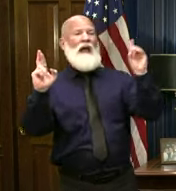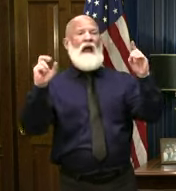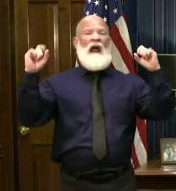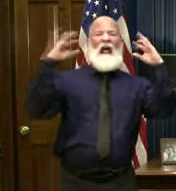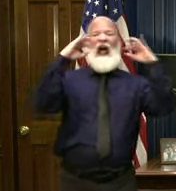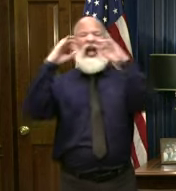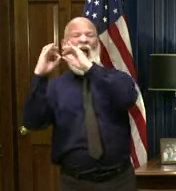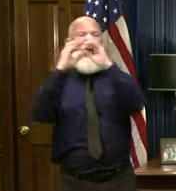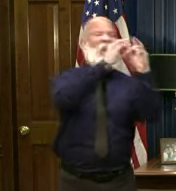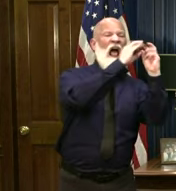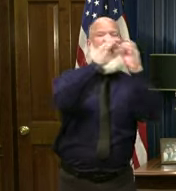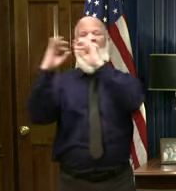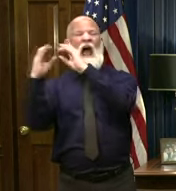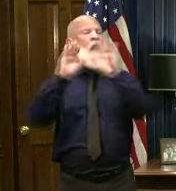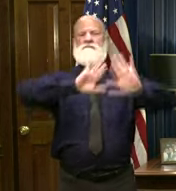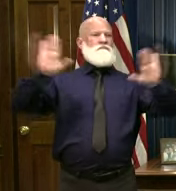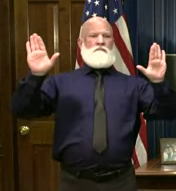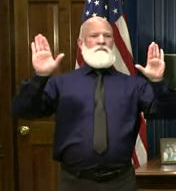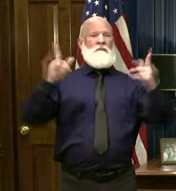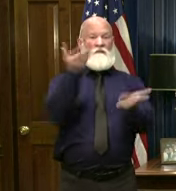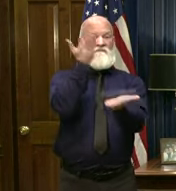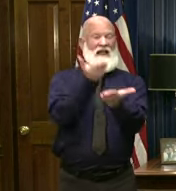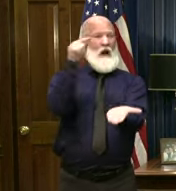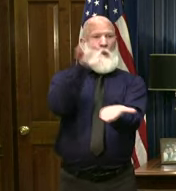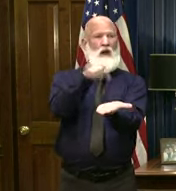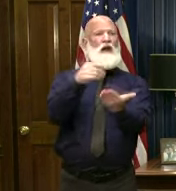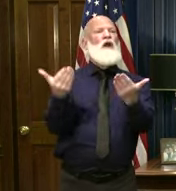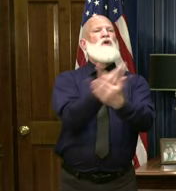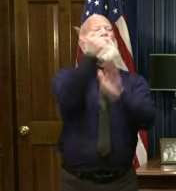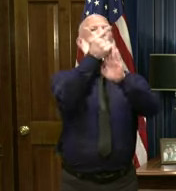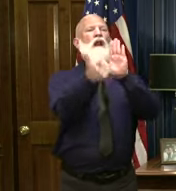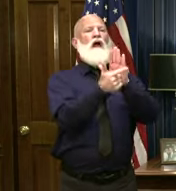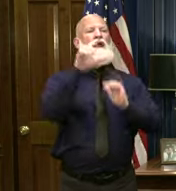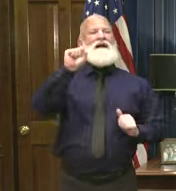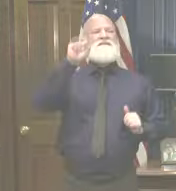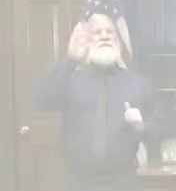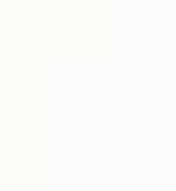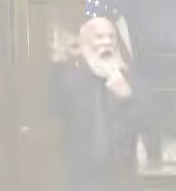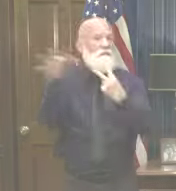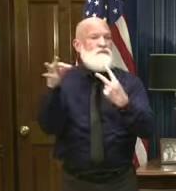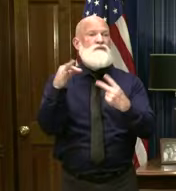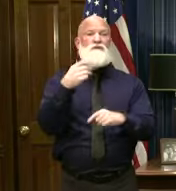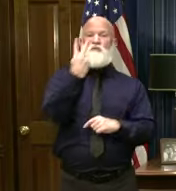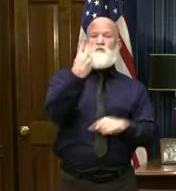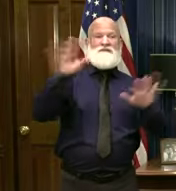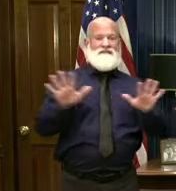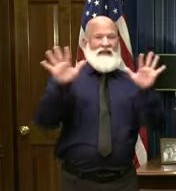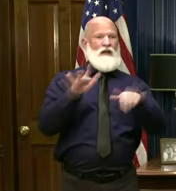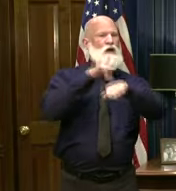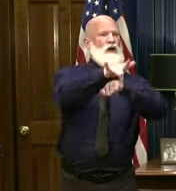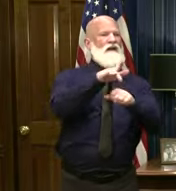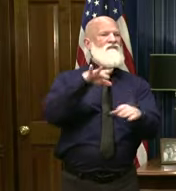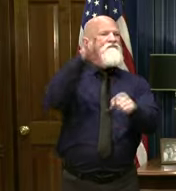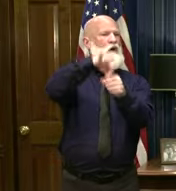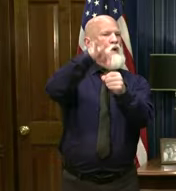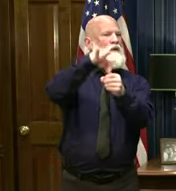the facts are that this new law will expand voting access in the Peach State. Georgians will no doubt